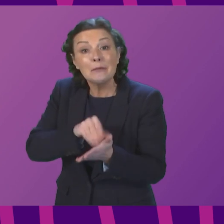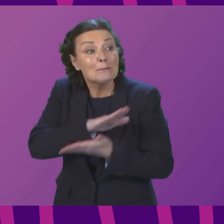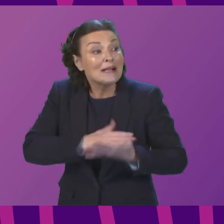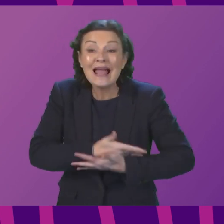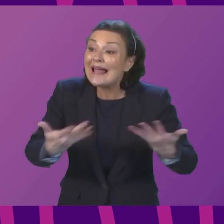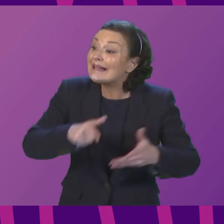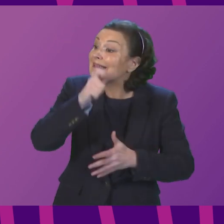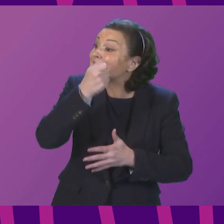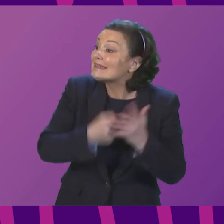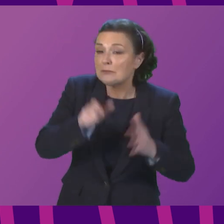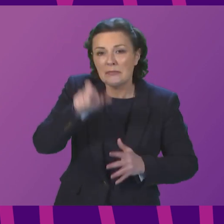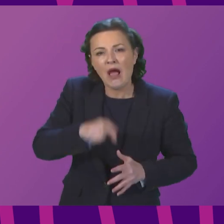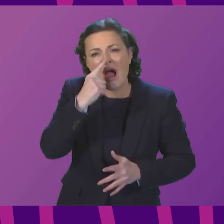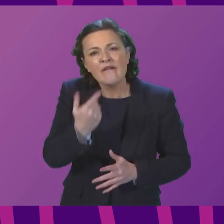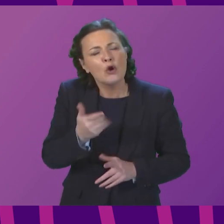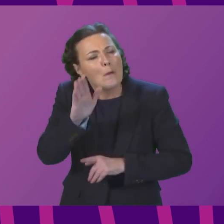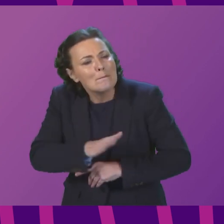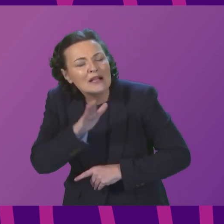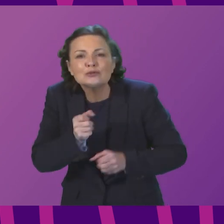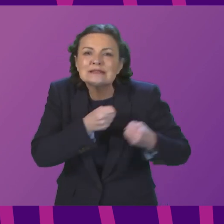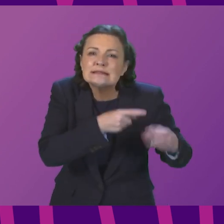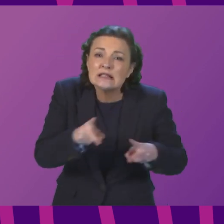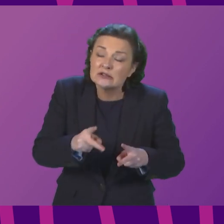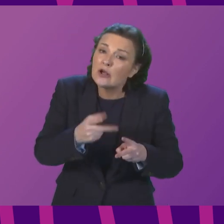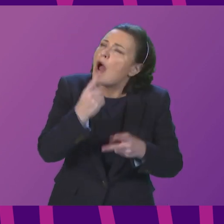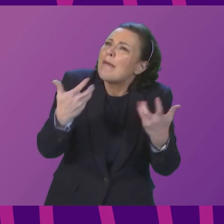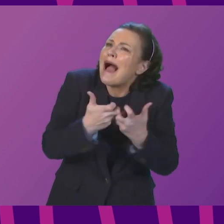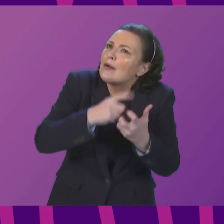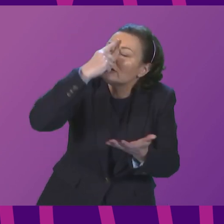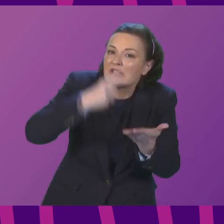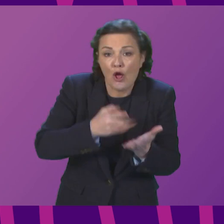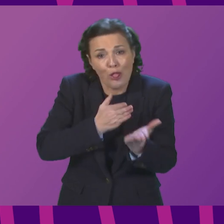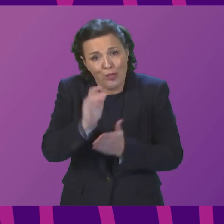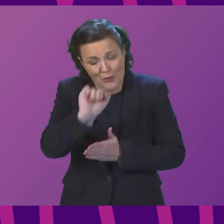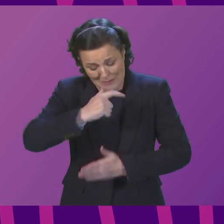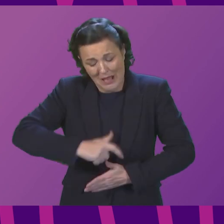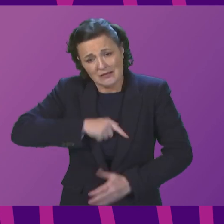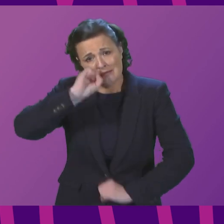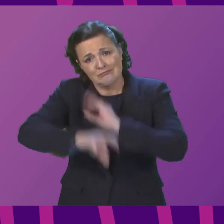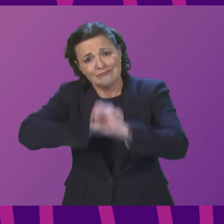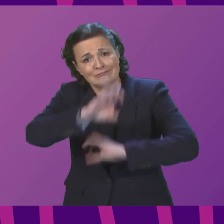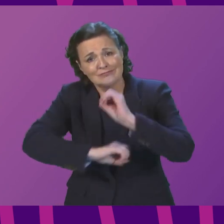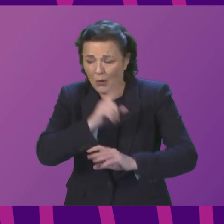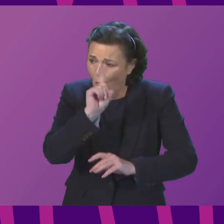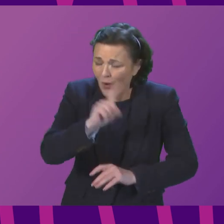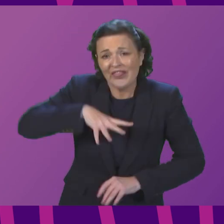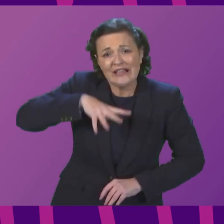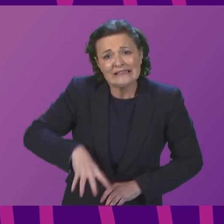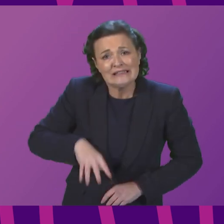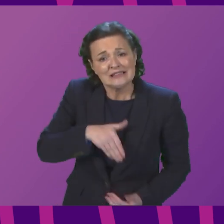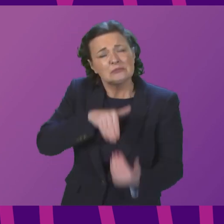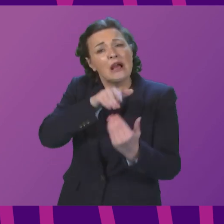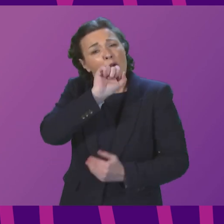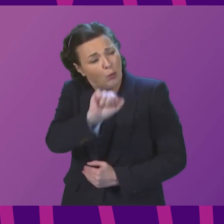a compassionate system designed around what they have told us is important and crucially it will be rooted in our values of dignity, fairness and respect.